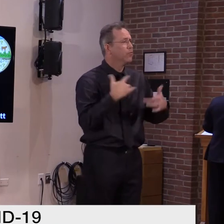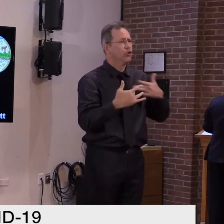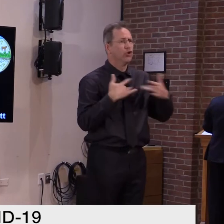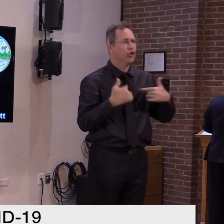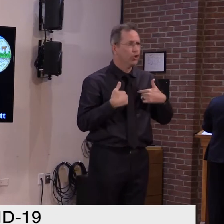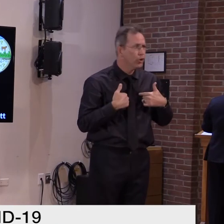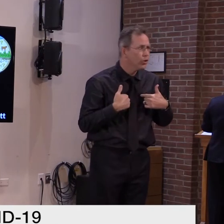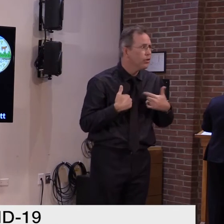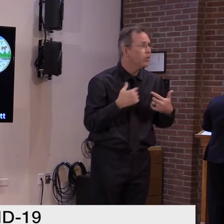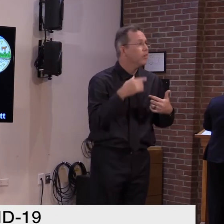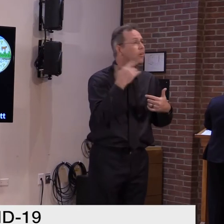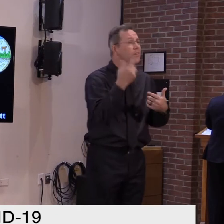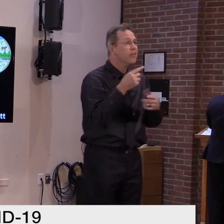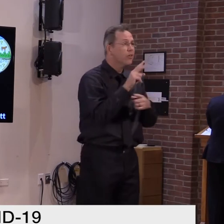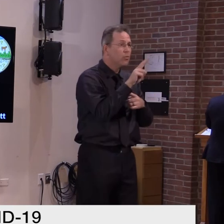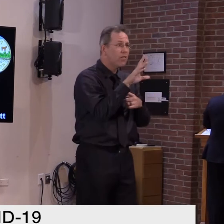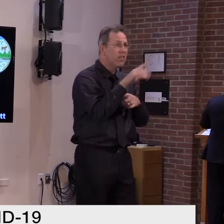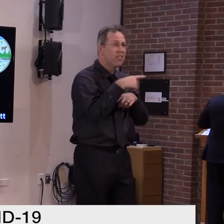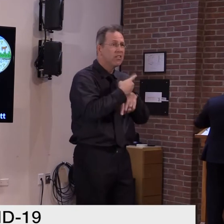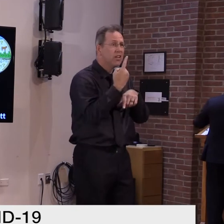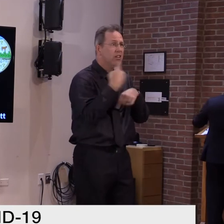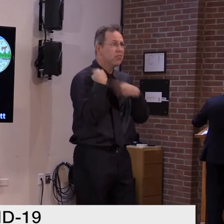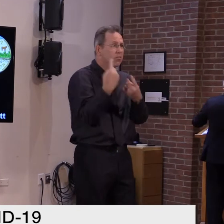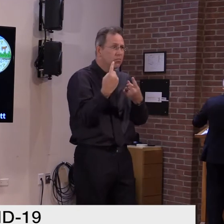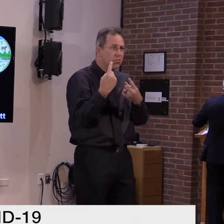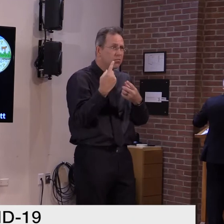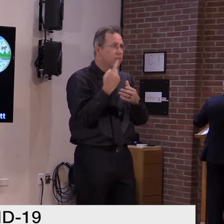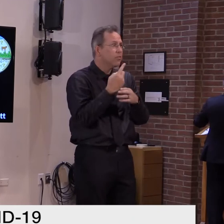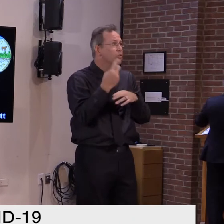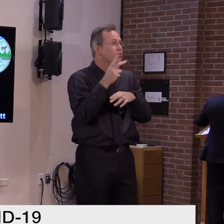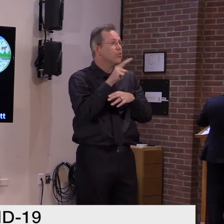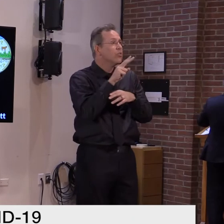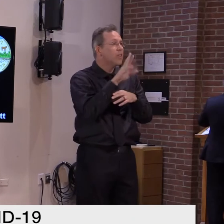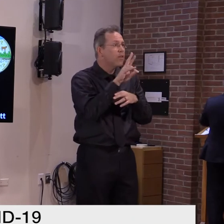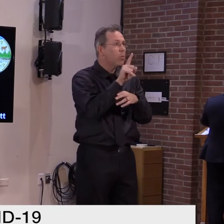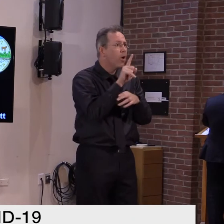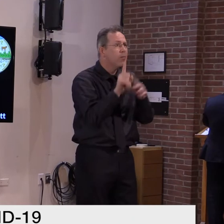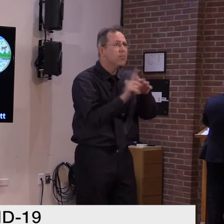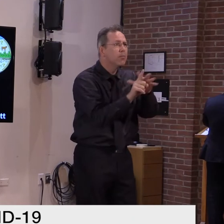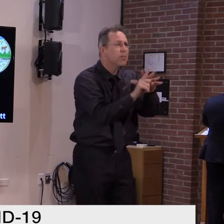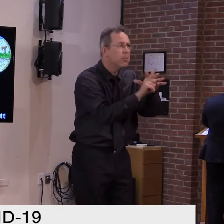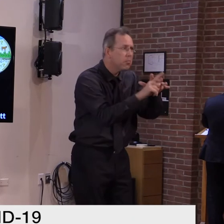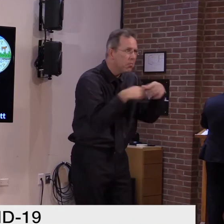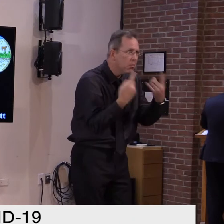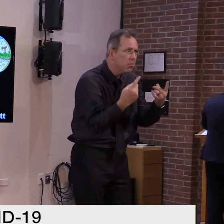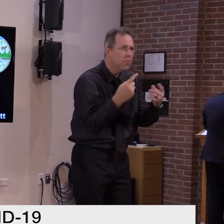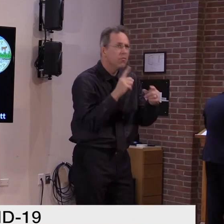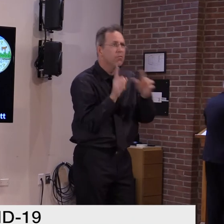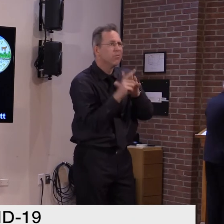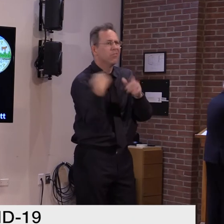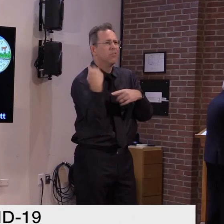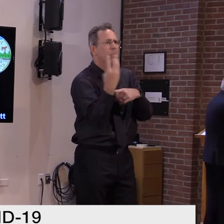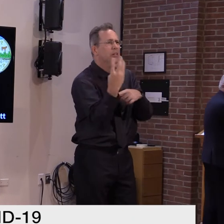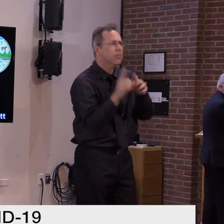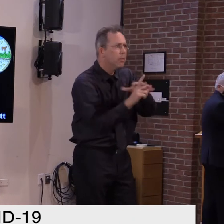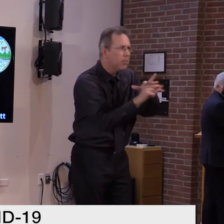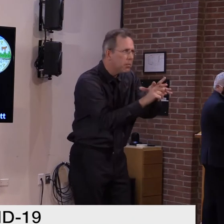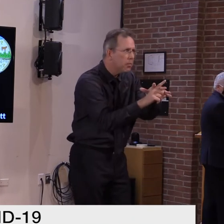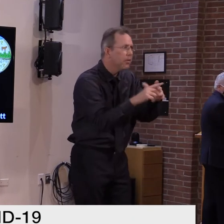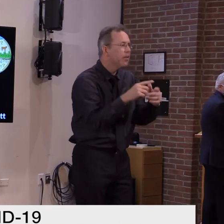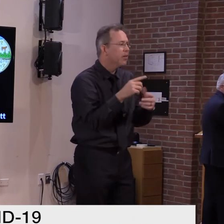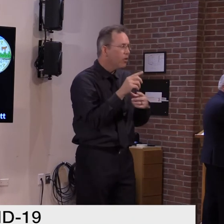of 25 per day last week to 72 cases reported Wednesday, 109 reported Thursday